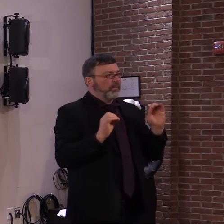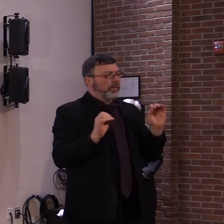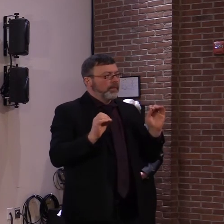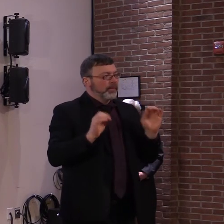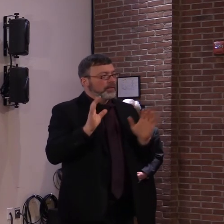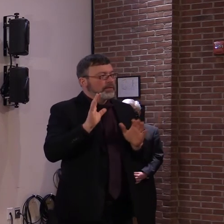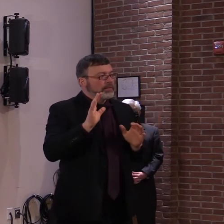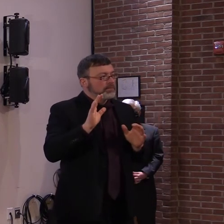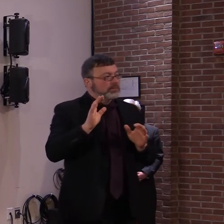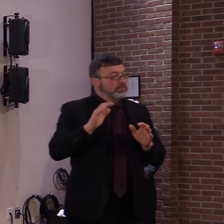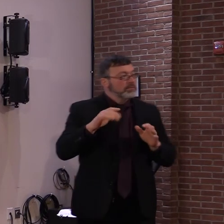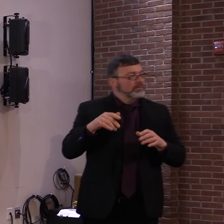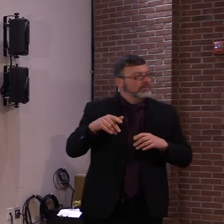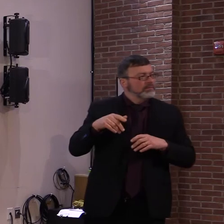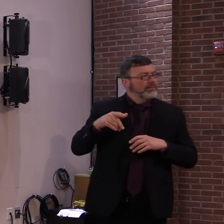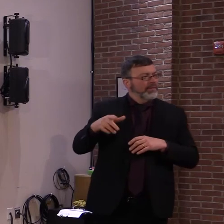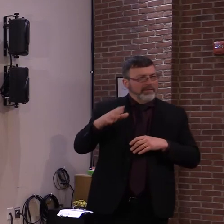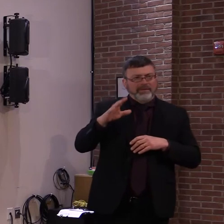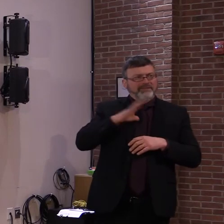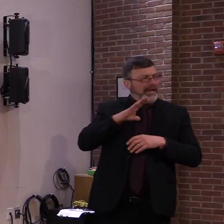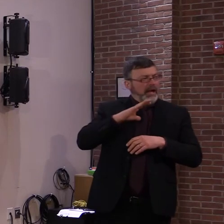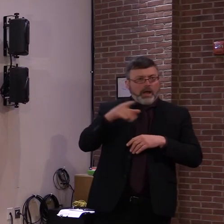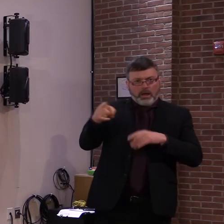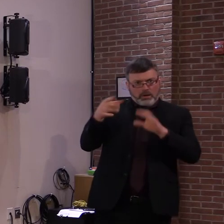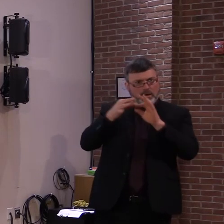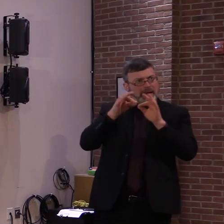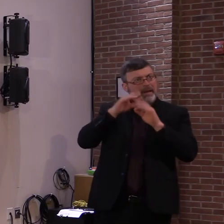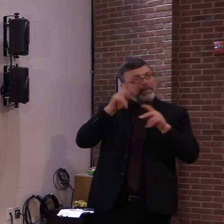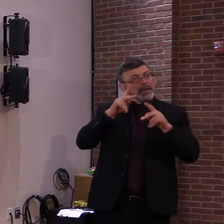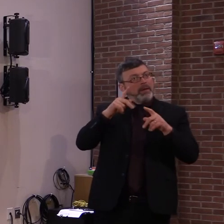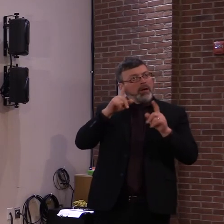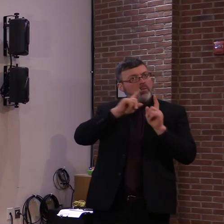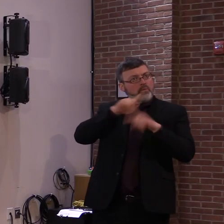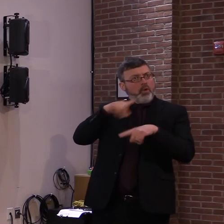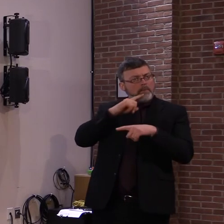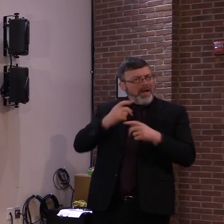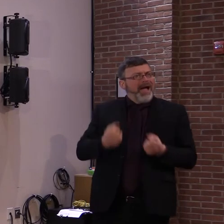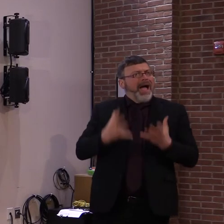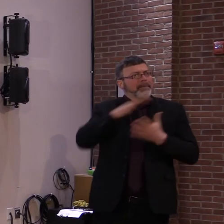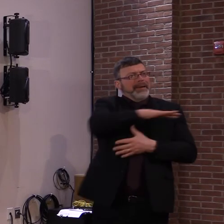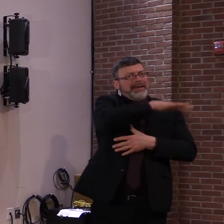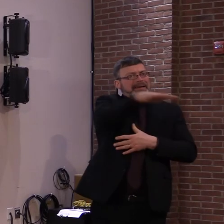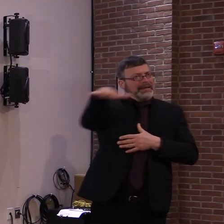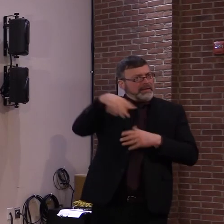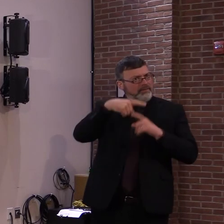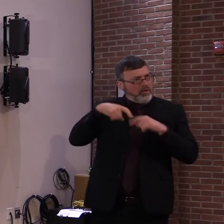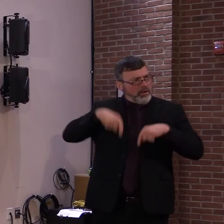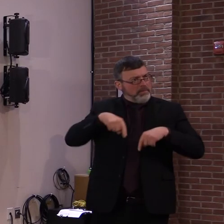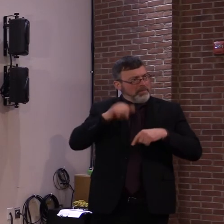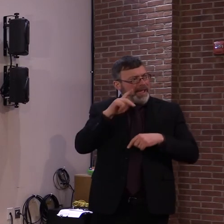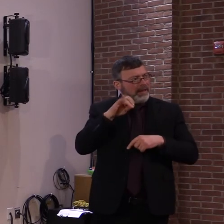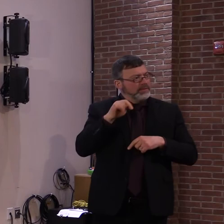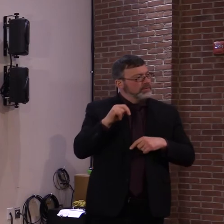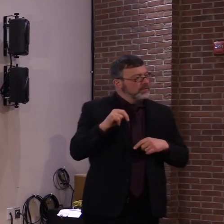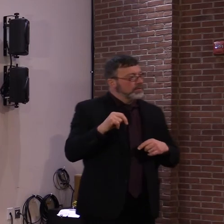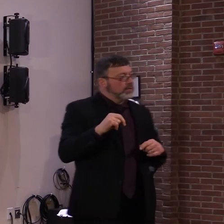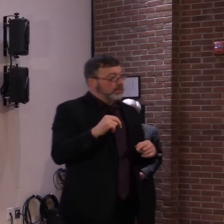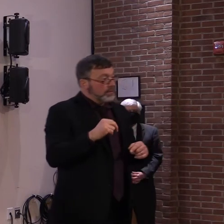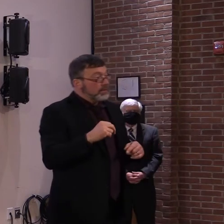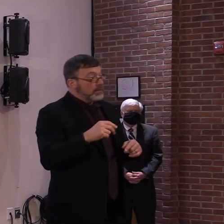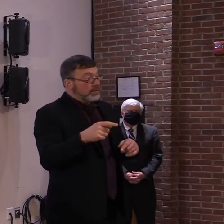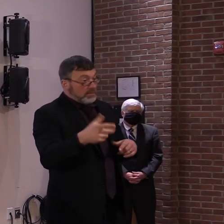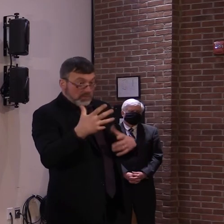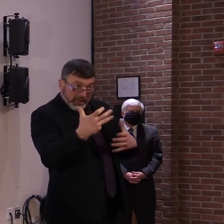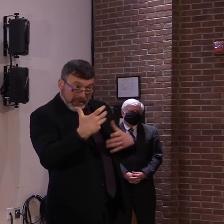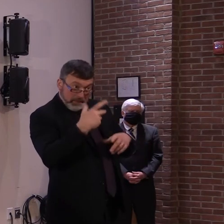like the dozens or the hundreds? Are you talking about just for churches? Which, if you know that certainly, if you don't